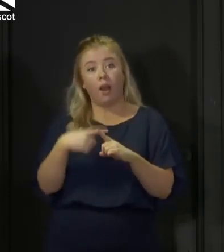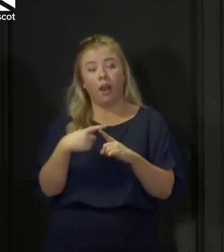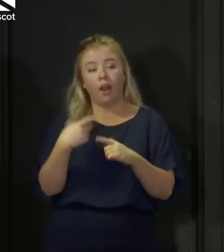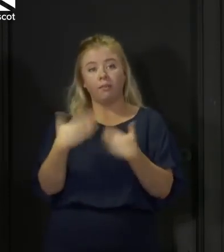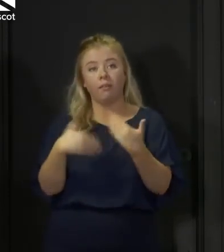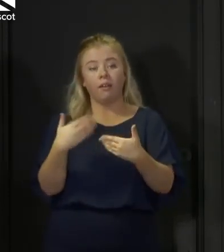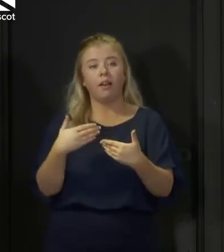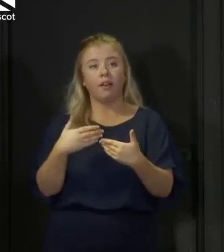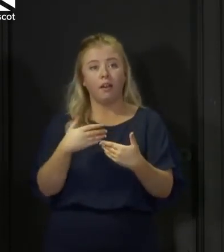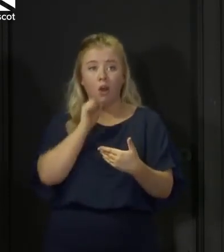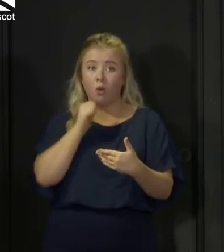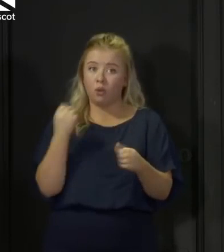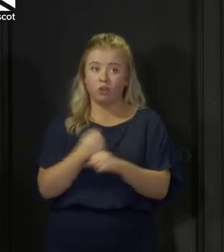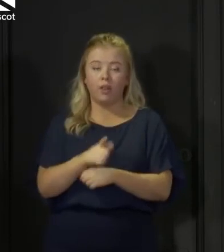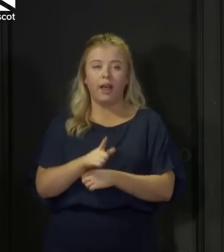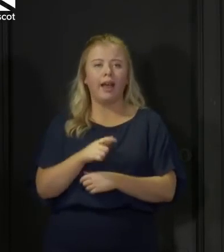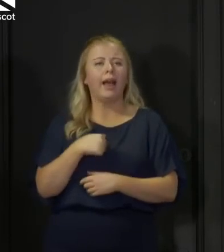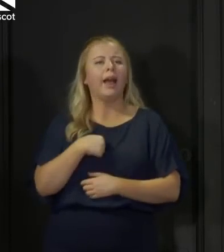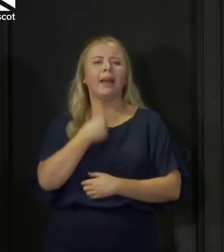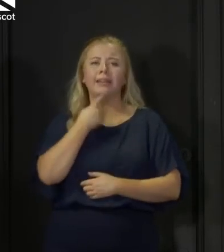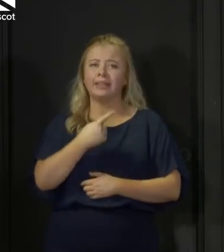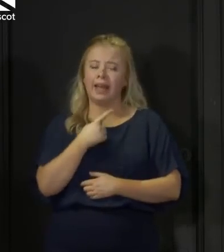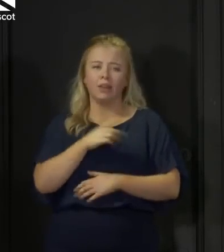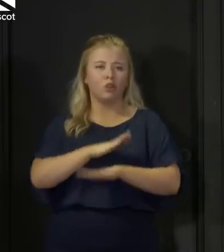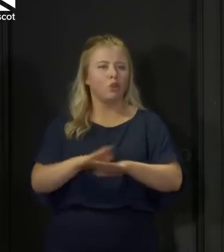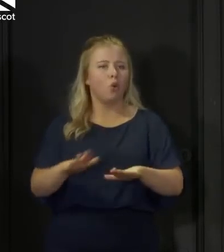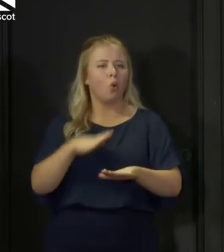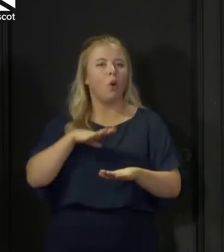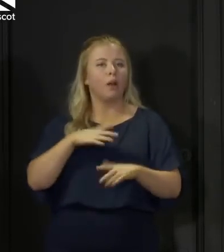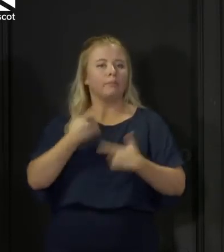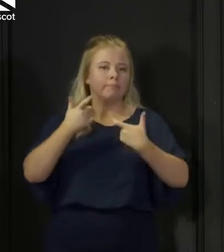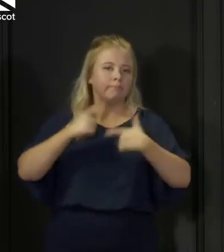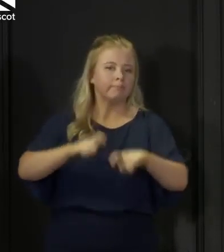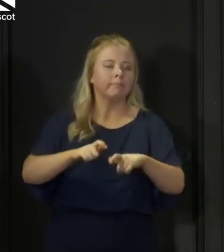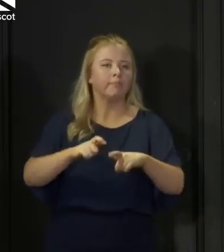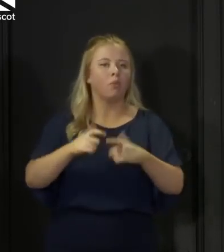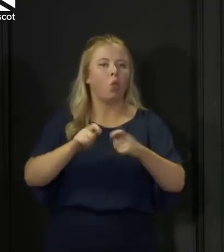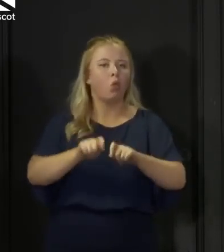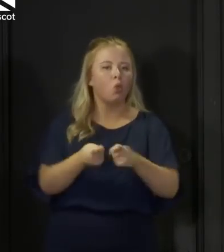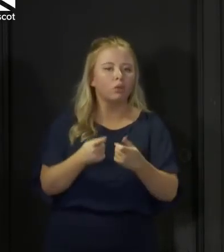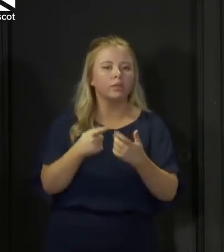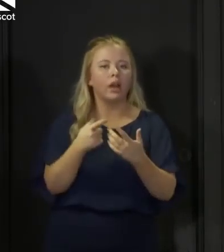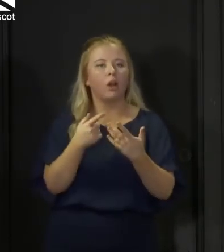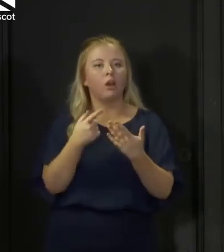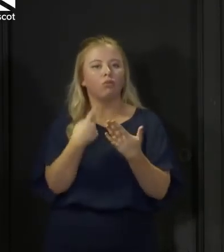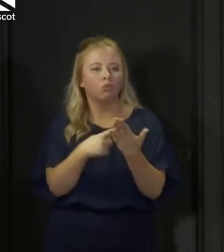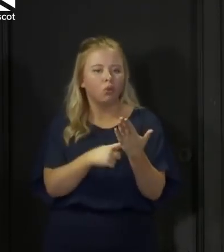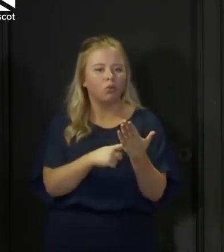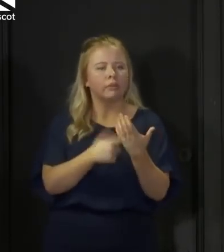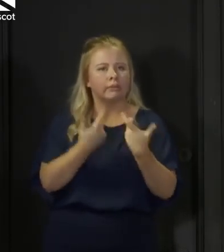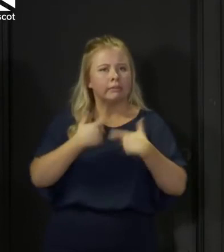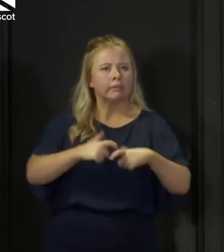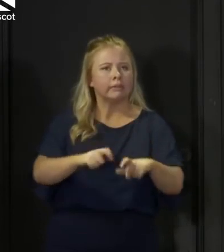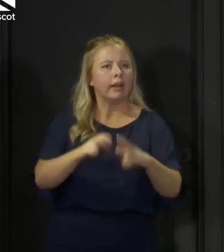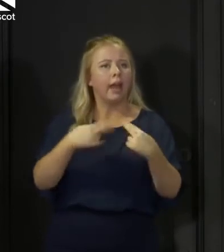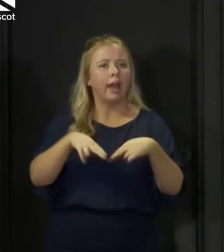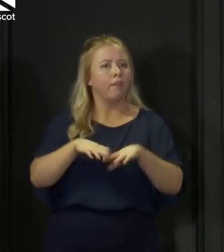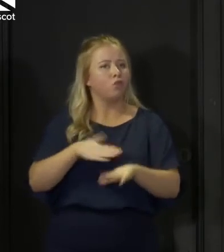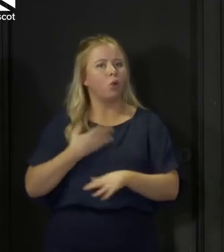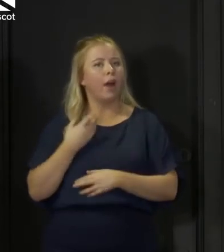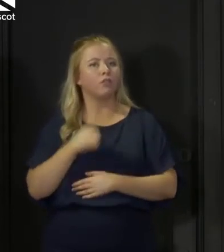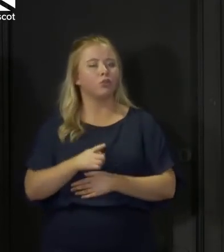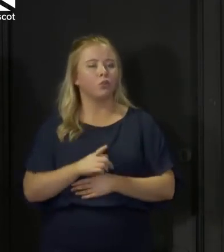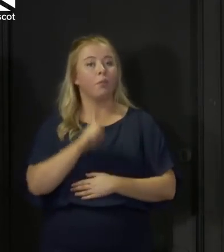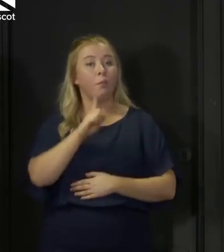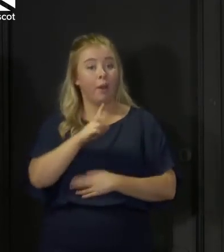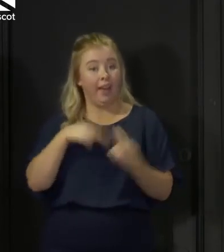repeating, that we don't want to keep these measures in place longer than we have to. But the other side of that coin is just as important. If we release them